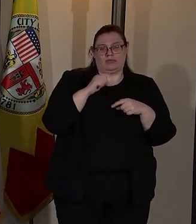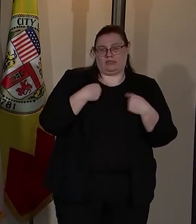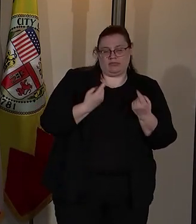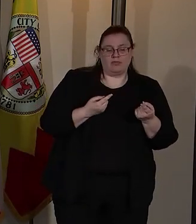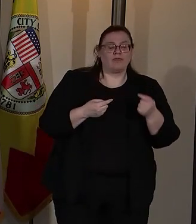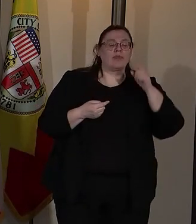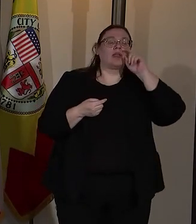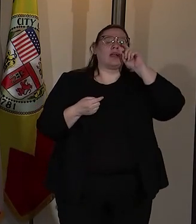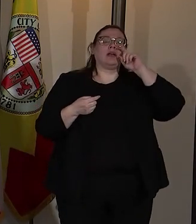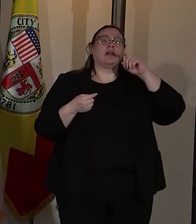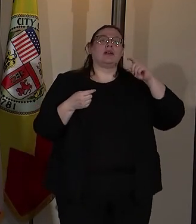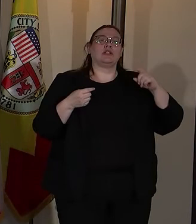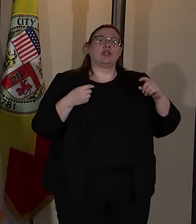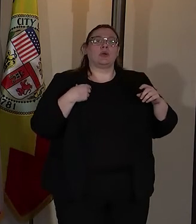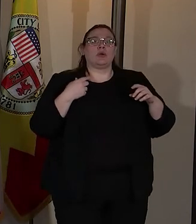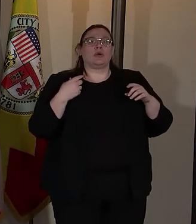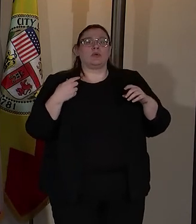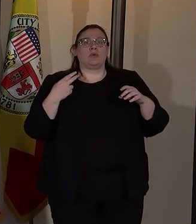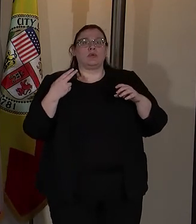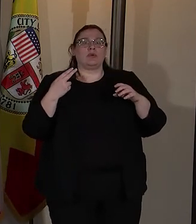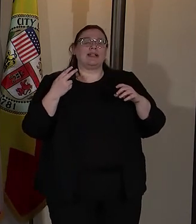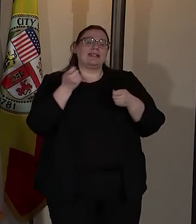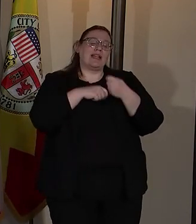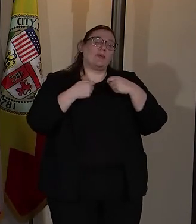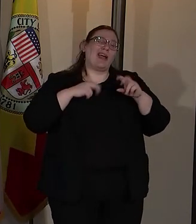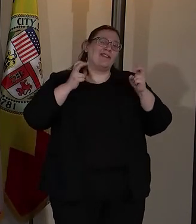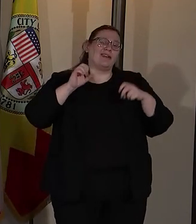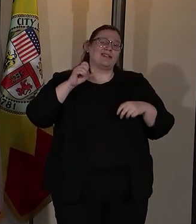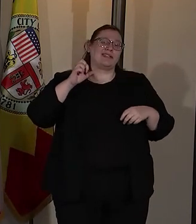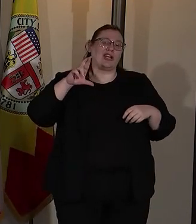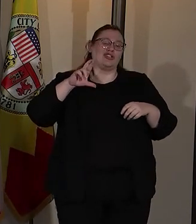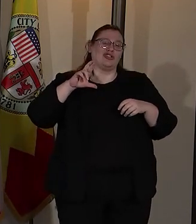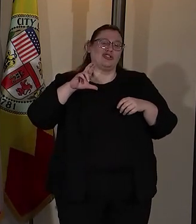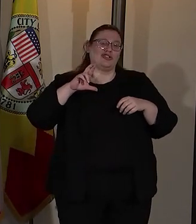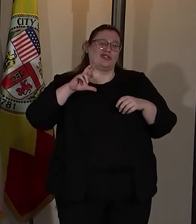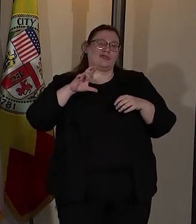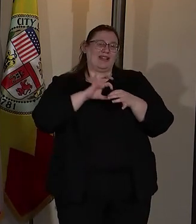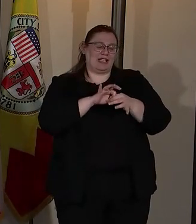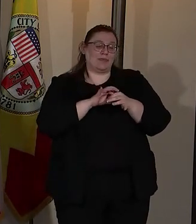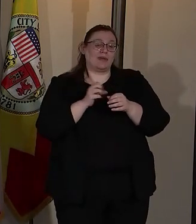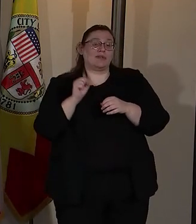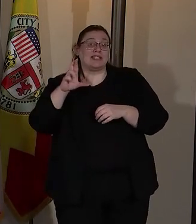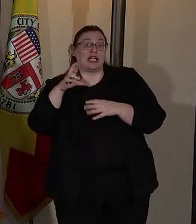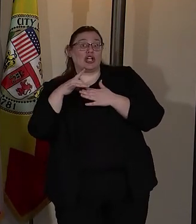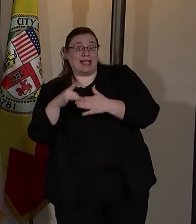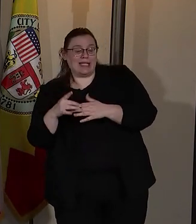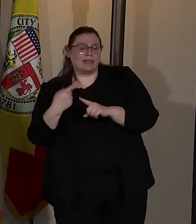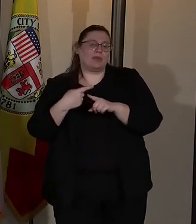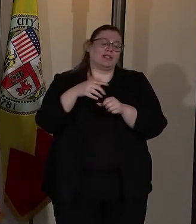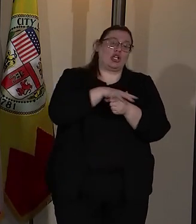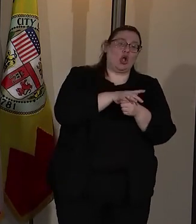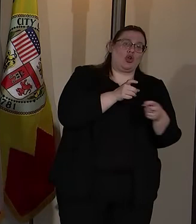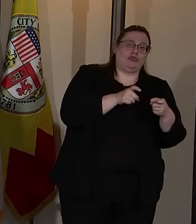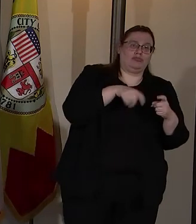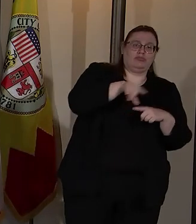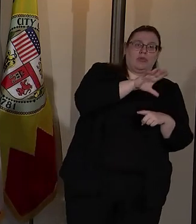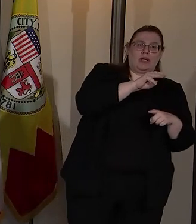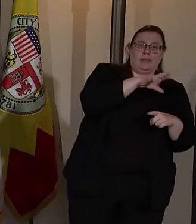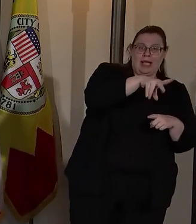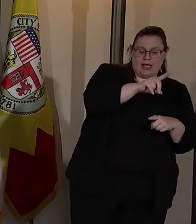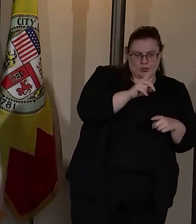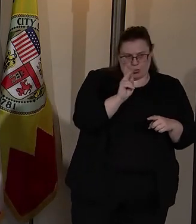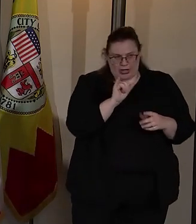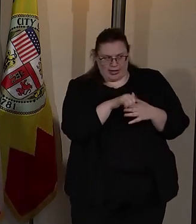So we're applying a sector relationship using senior leads as well as with the local command to understand where that